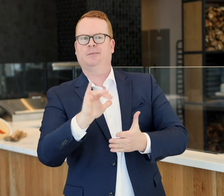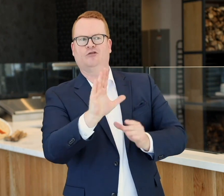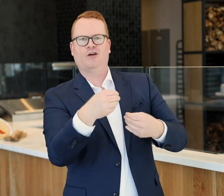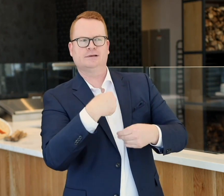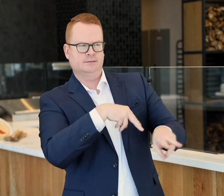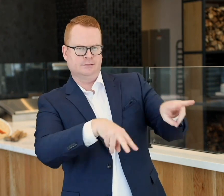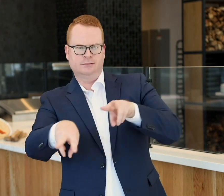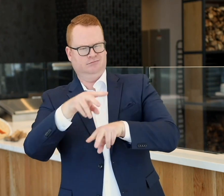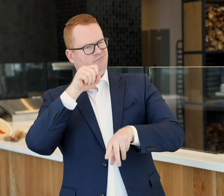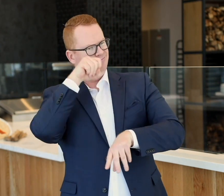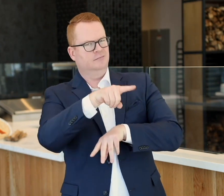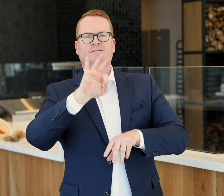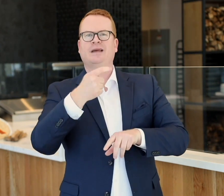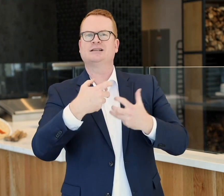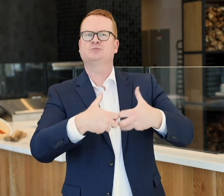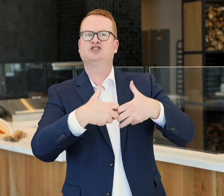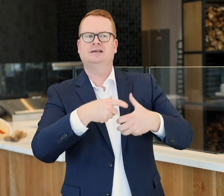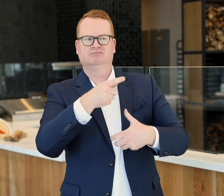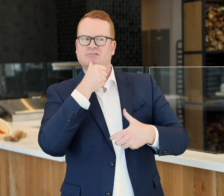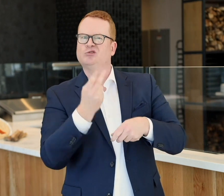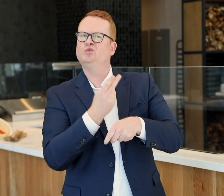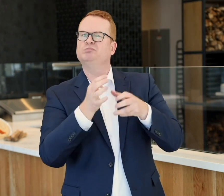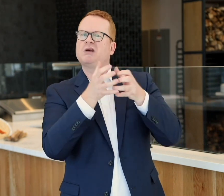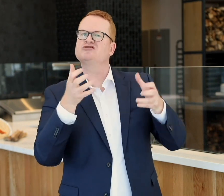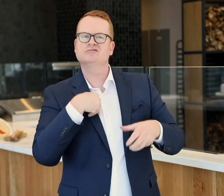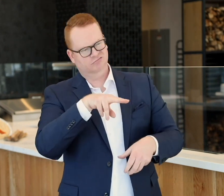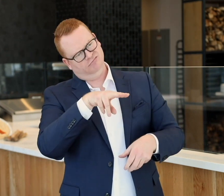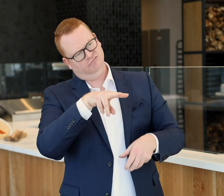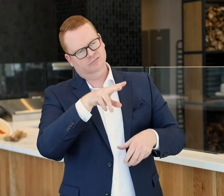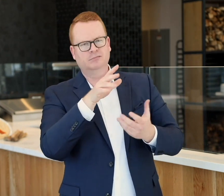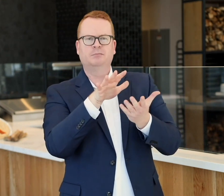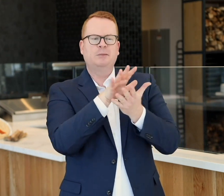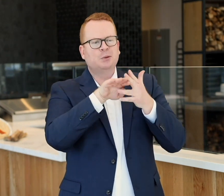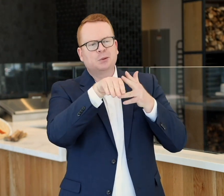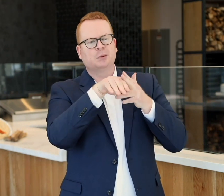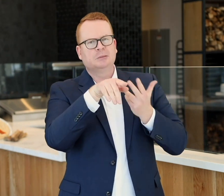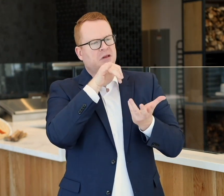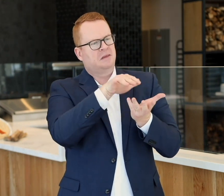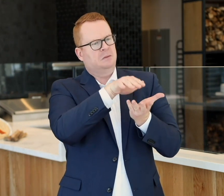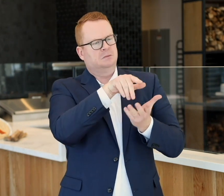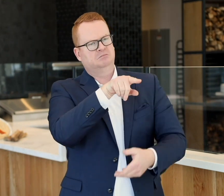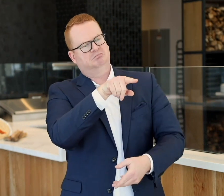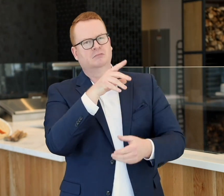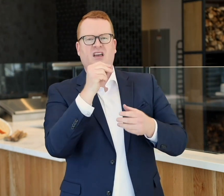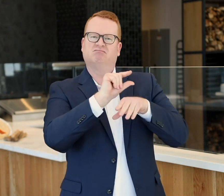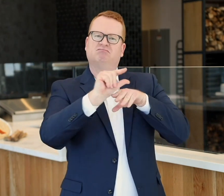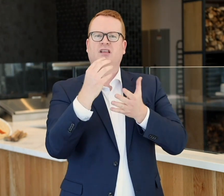And noticed their fax machines weren't being used much. I could see they had very few printouts and were just sitting